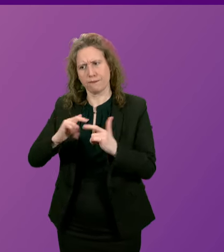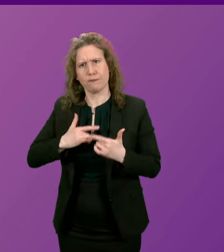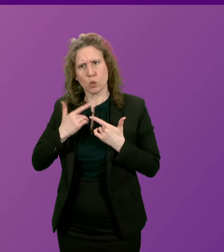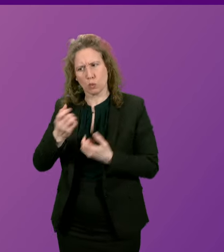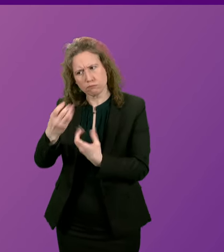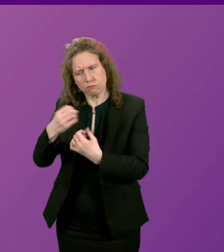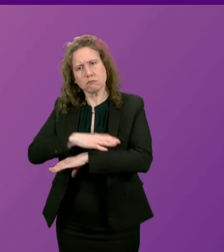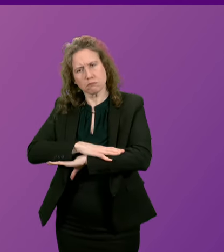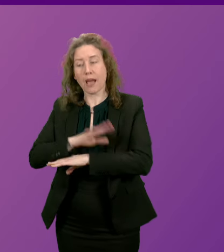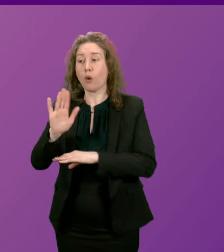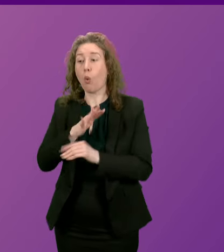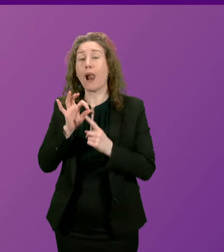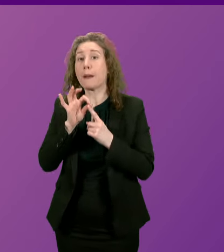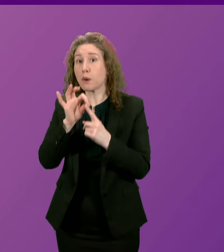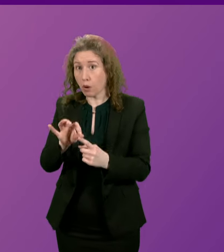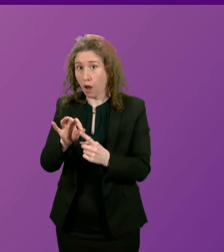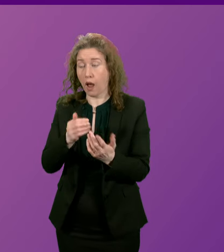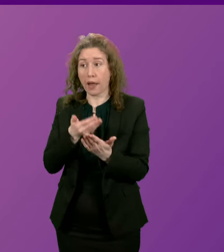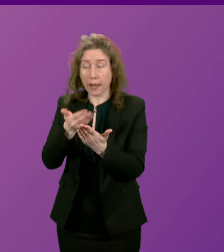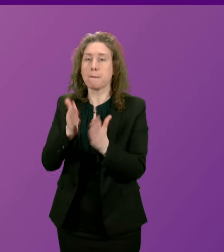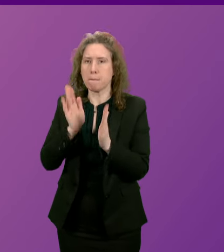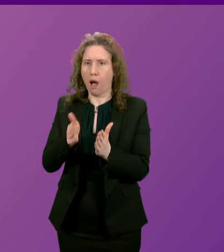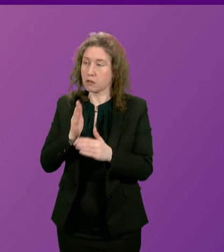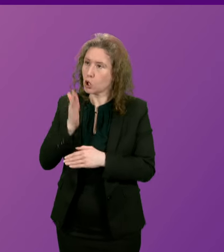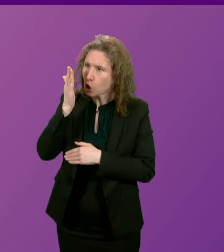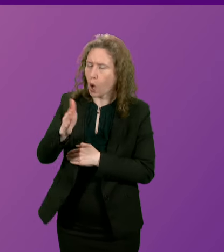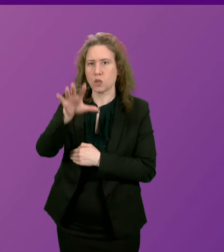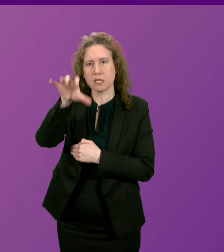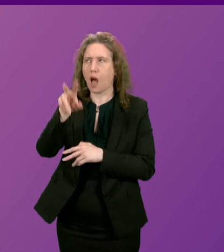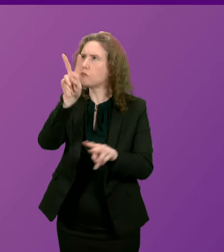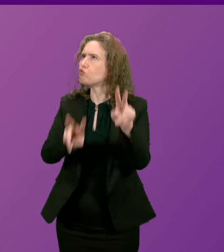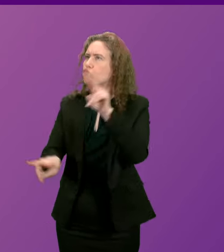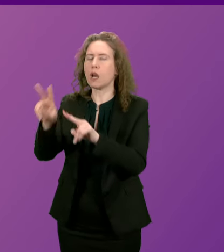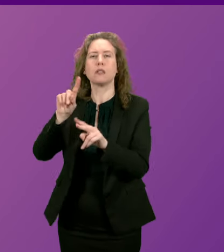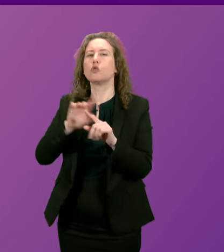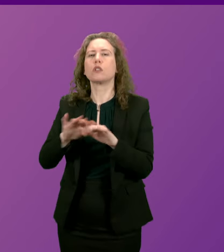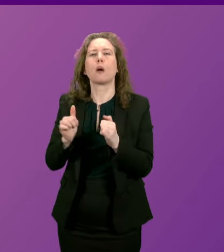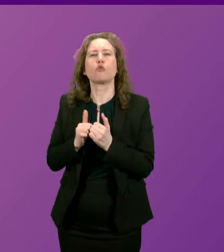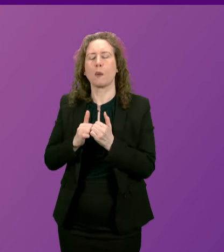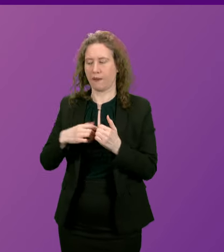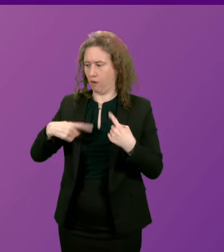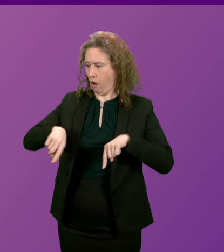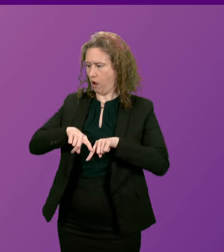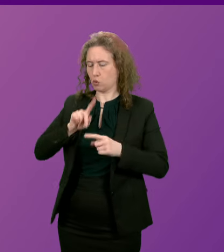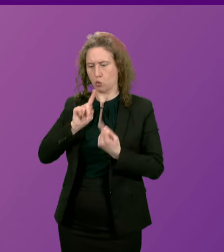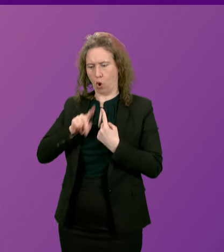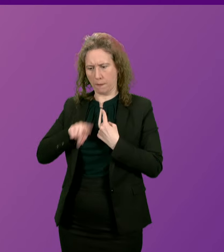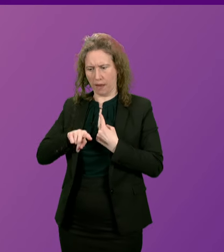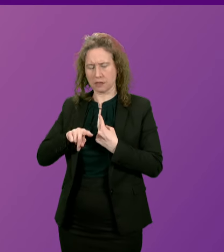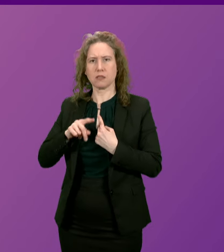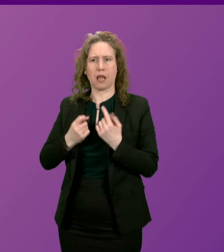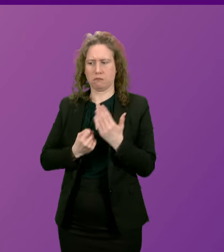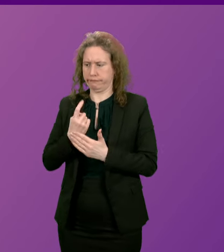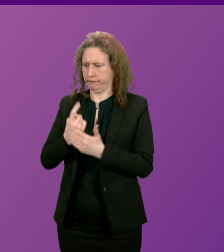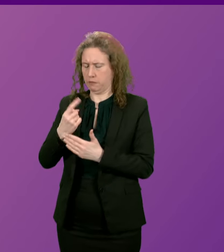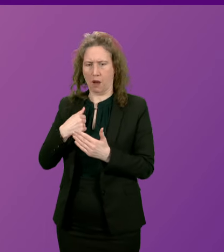all applications must be subject to site specific assessments it's not appropriate for ministers to comment on potential projects that may come